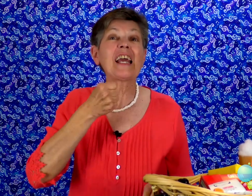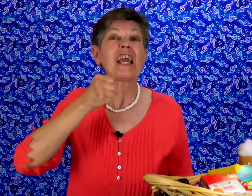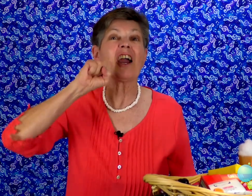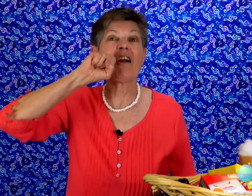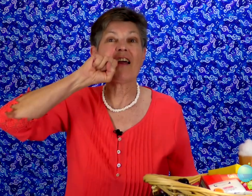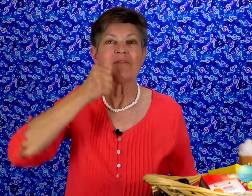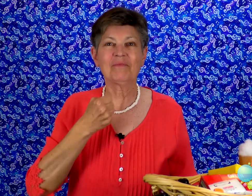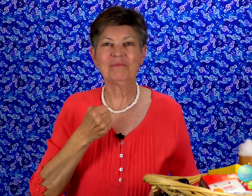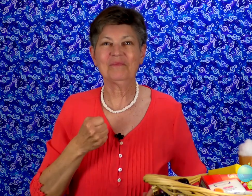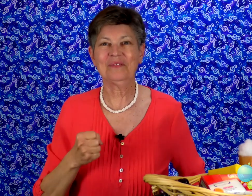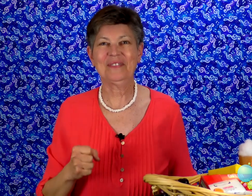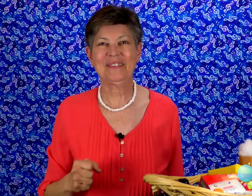a carrot.